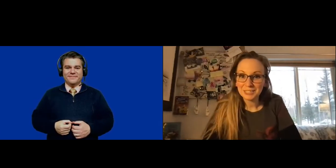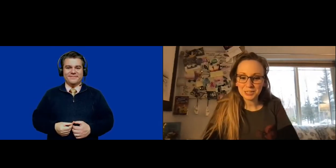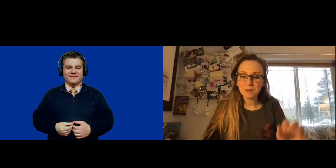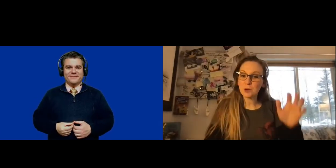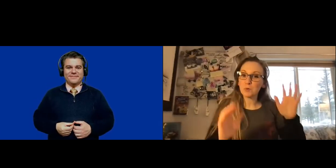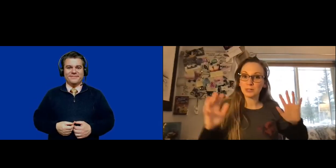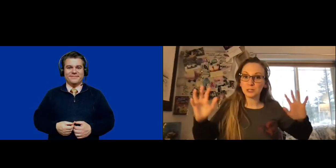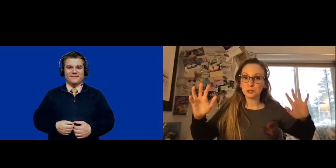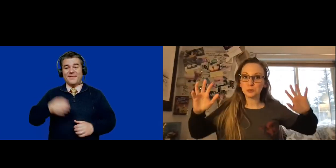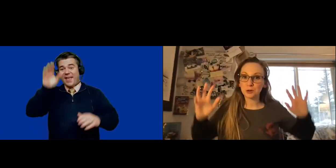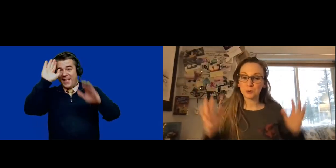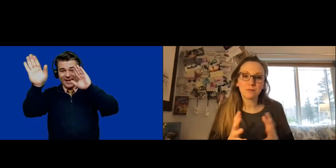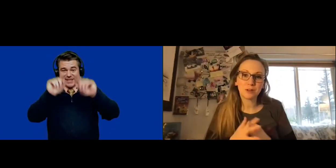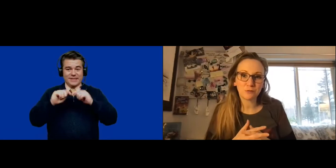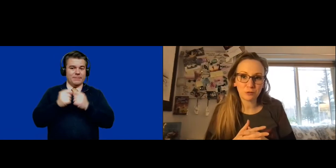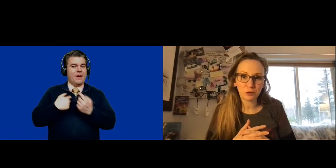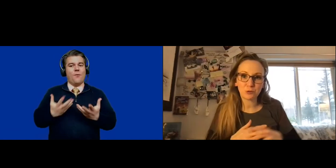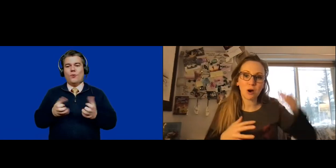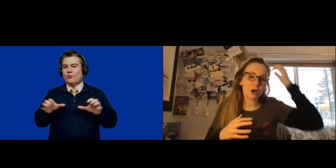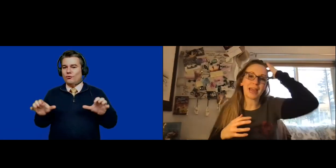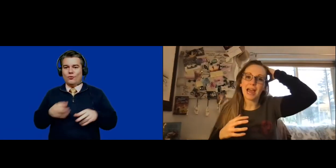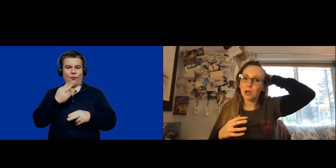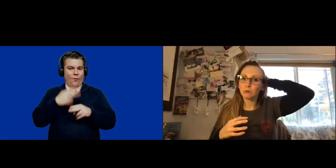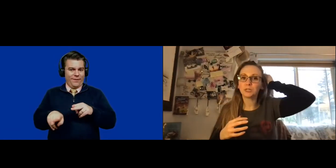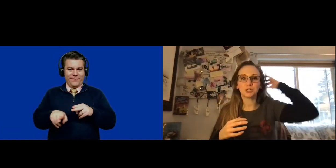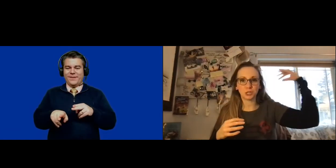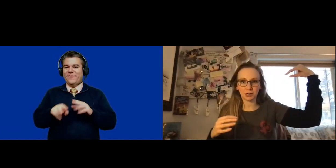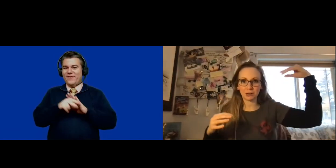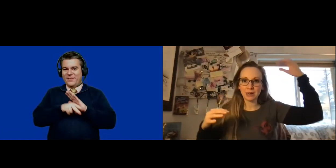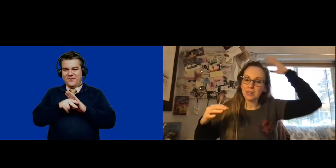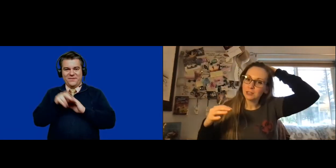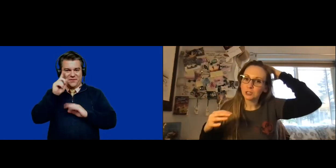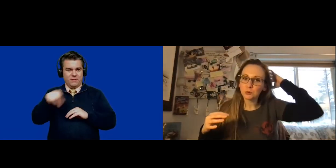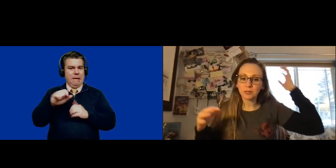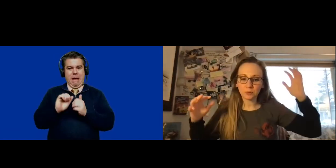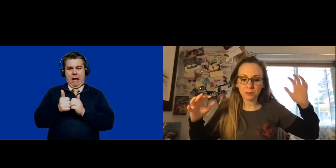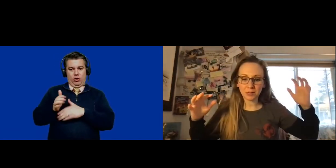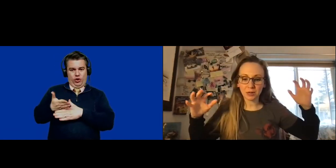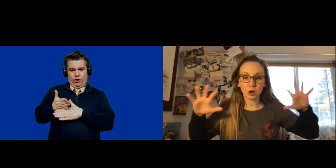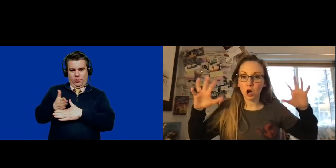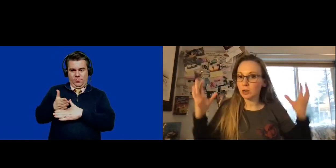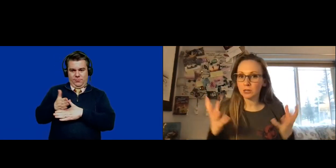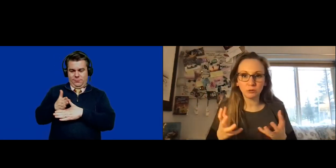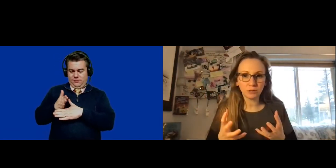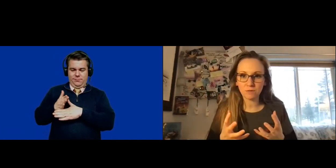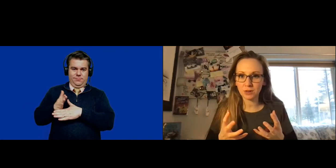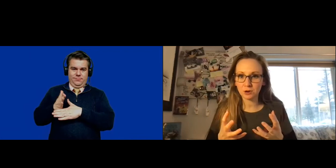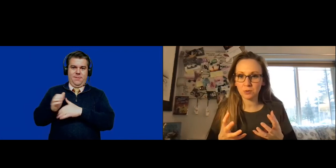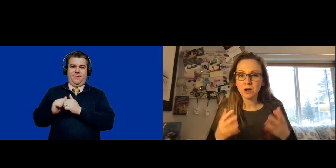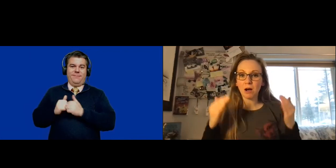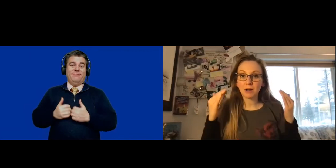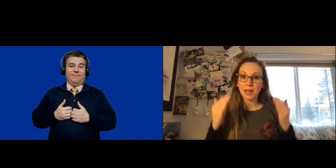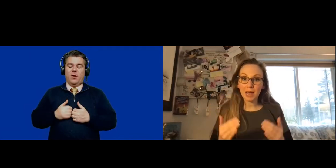Hey team, I wanted to do a quick video for you on how to share. This is going to be an all-inclusive